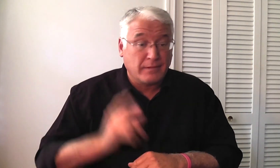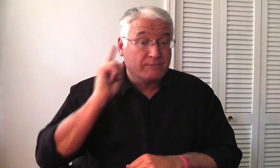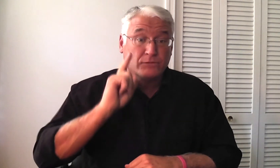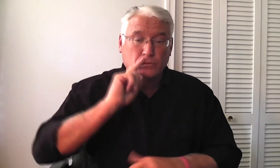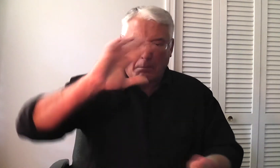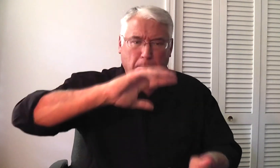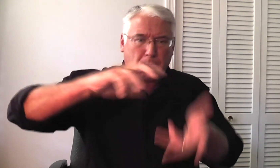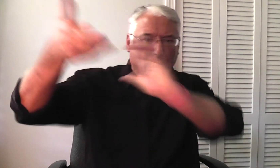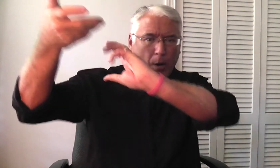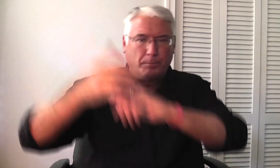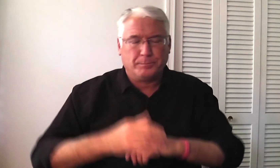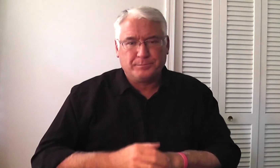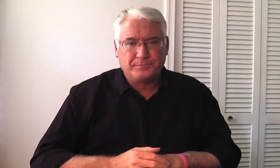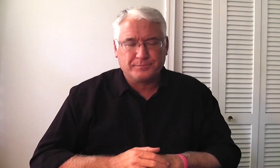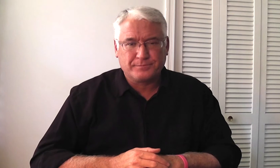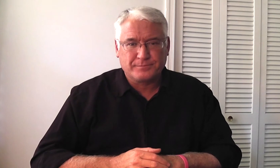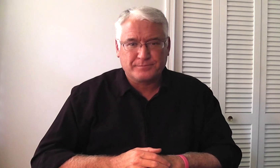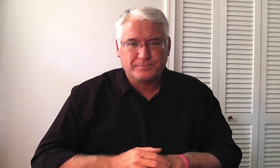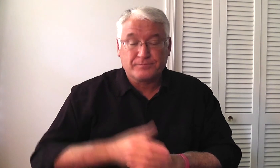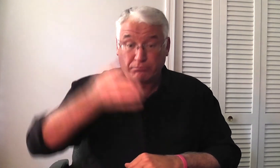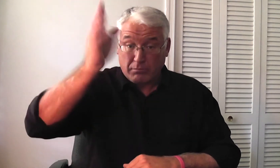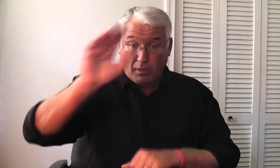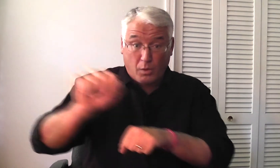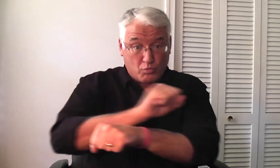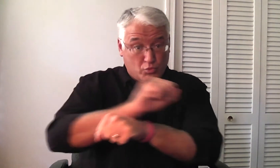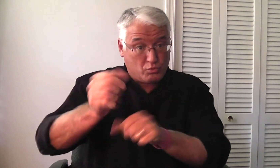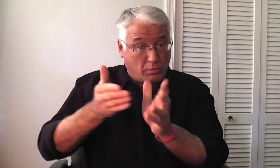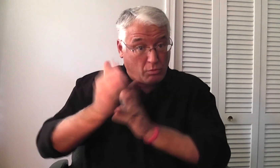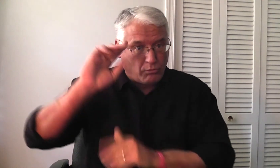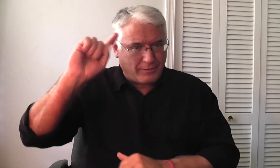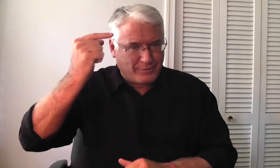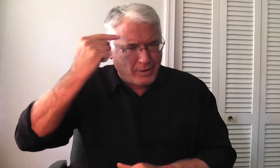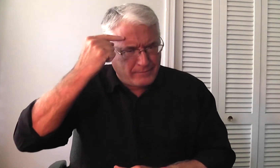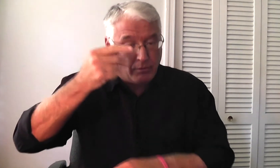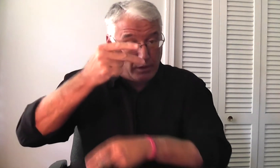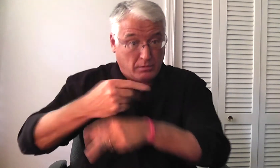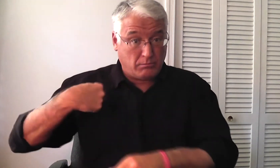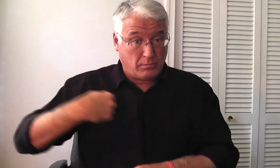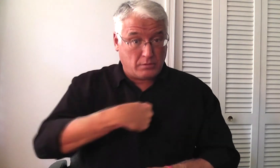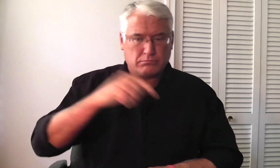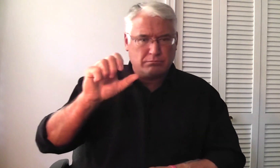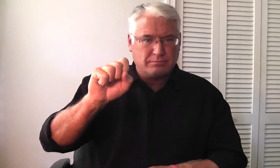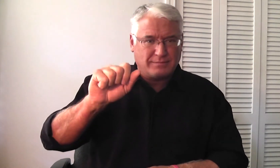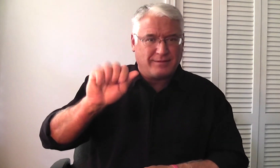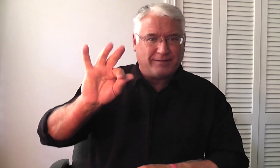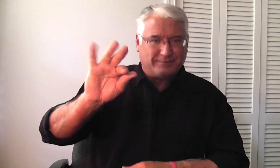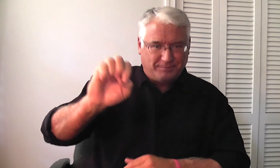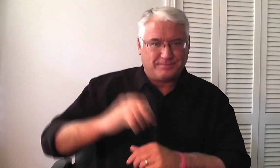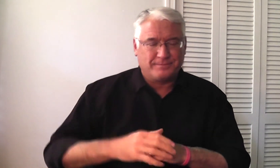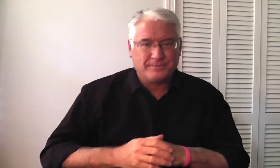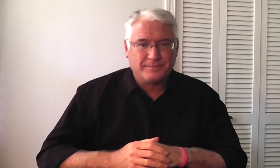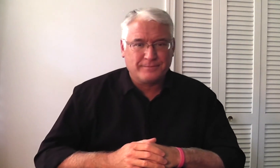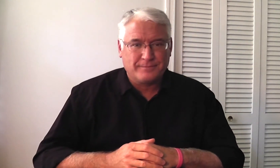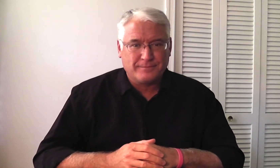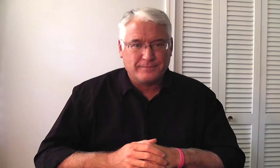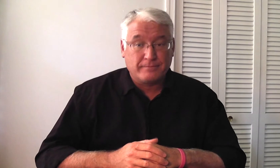nothing, there would be total chaos. God works through the government to keep us safe.